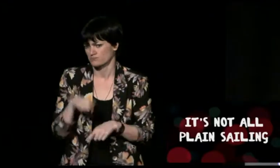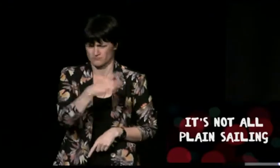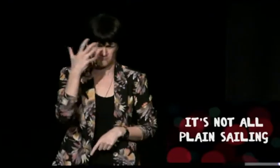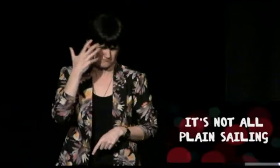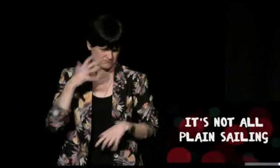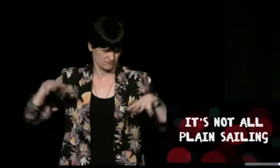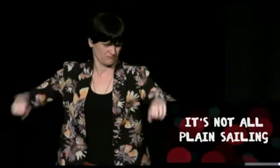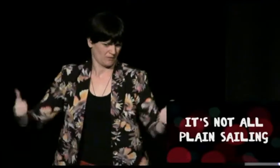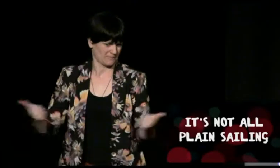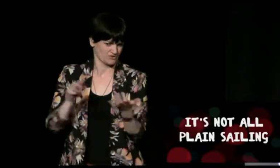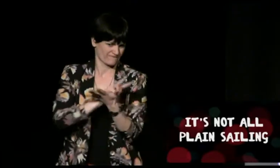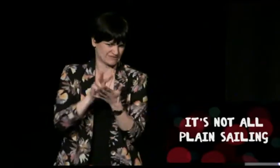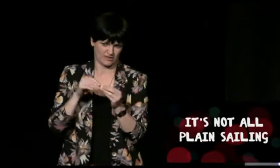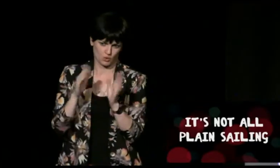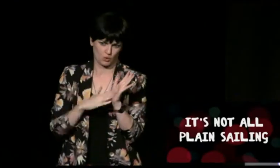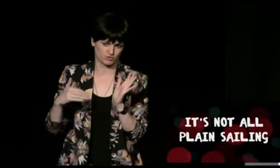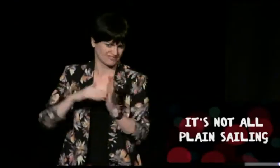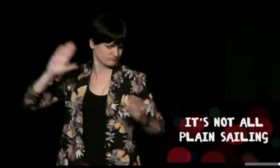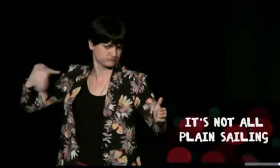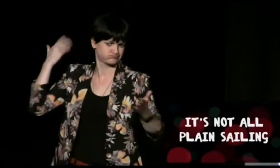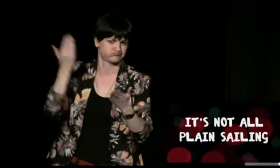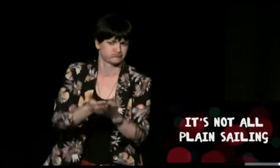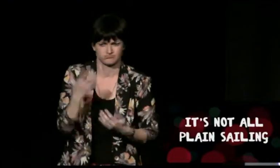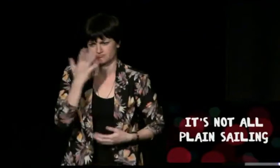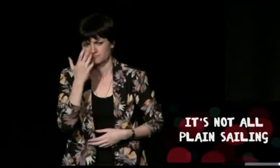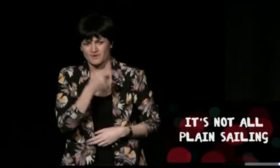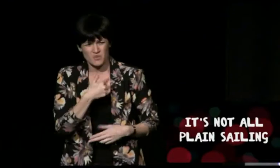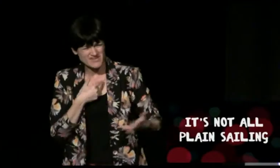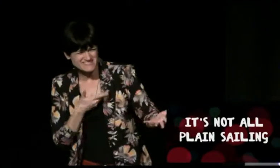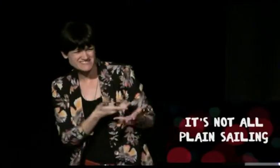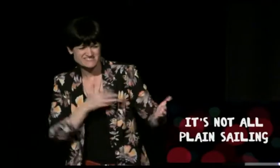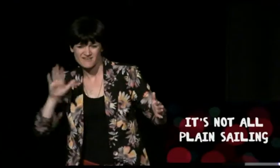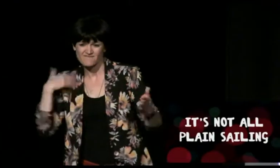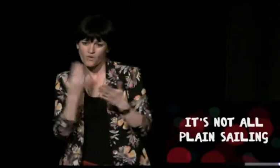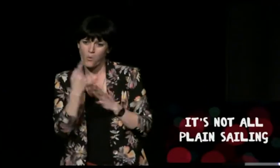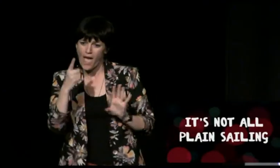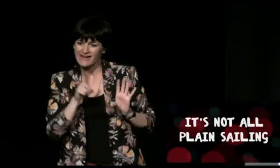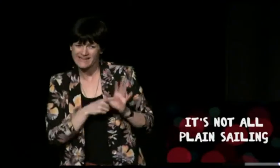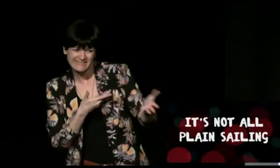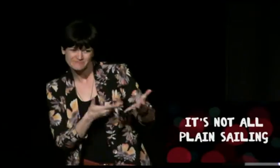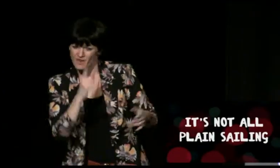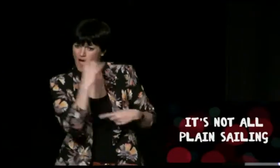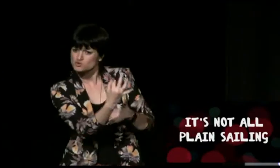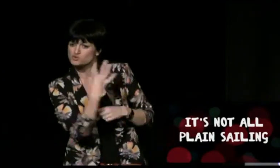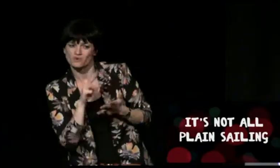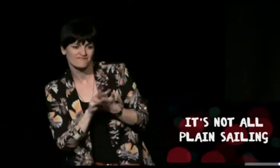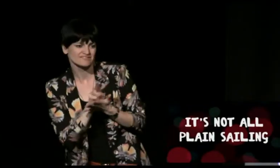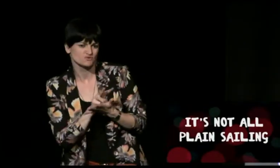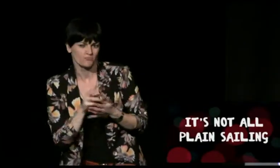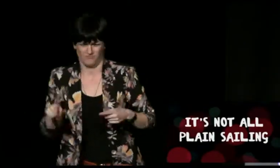had some issues with TVNZ who have filmed a lot of deaf events and deaf people in the past few decades and